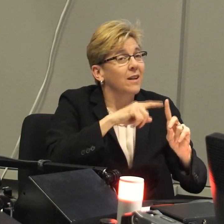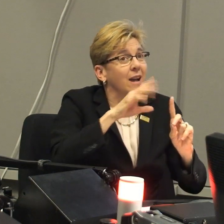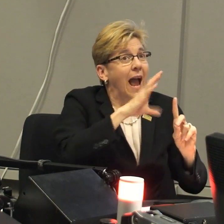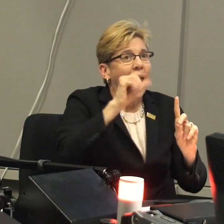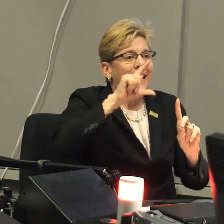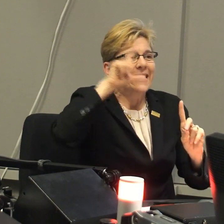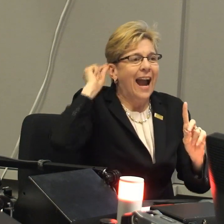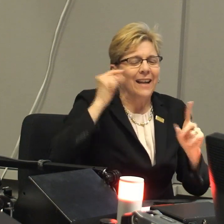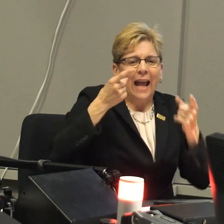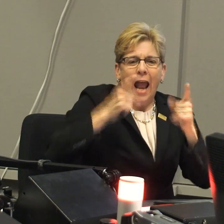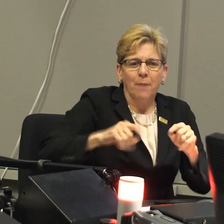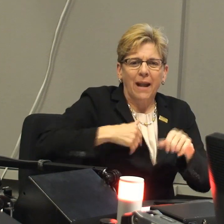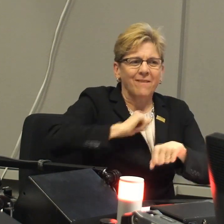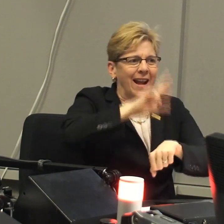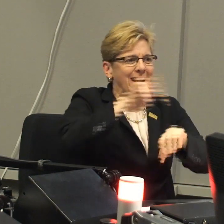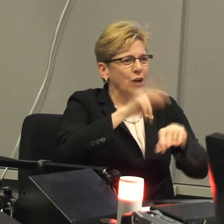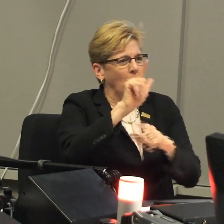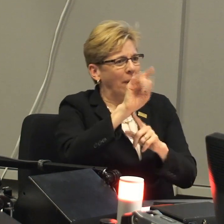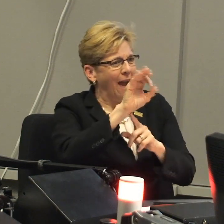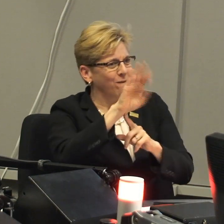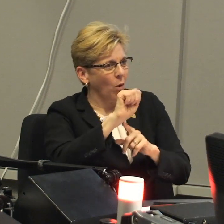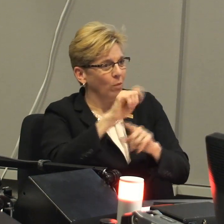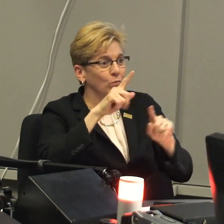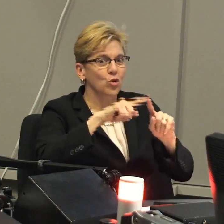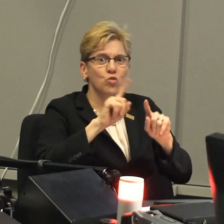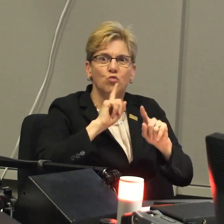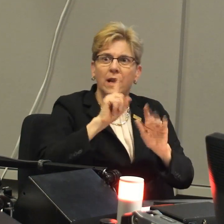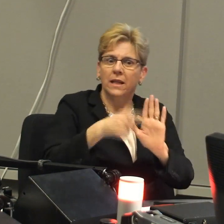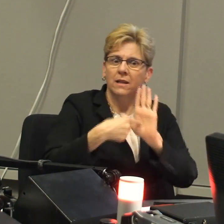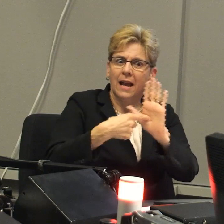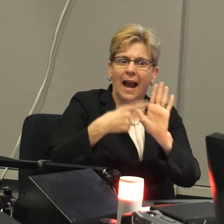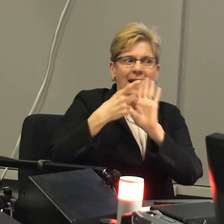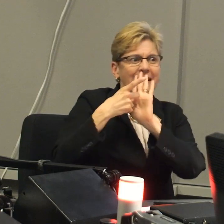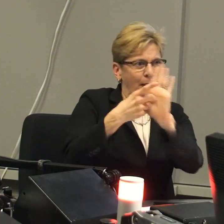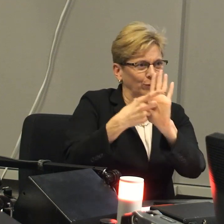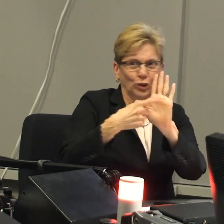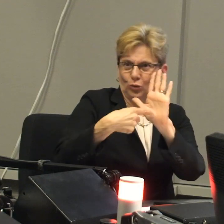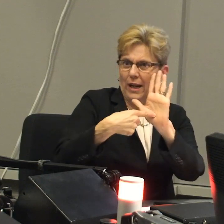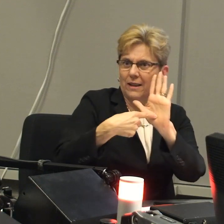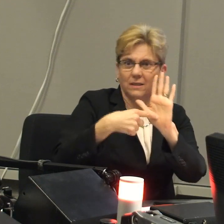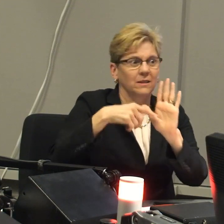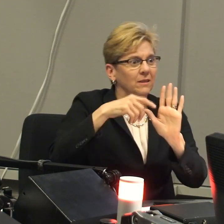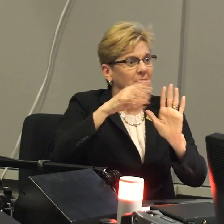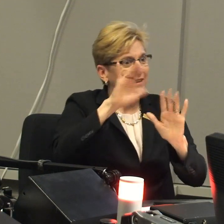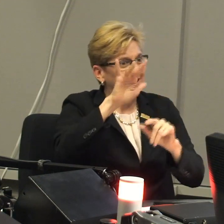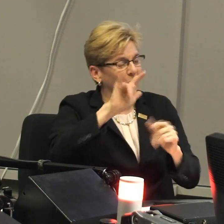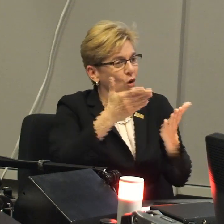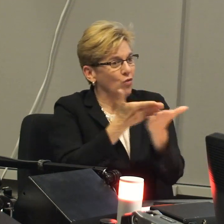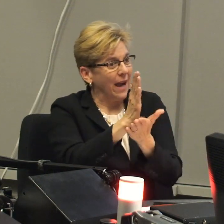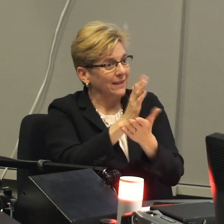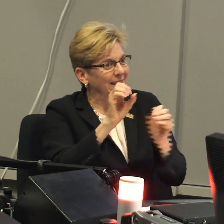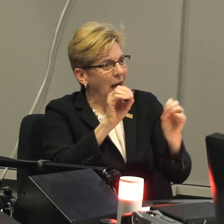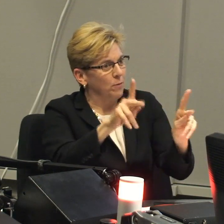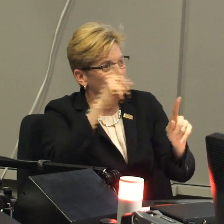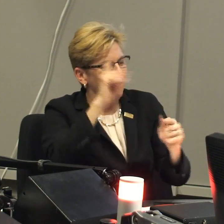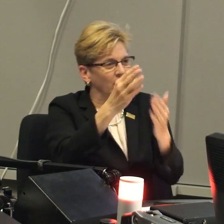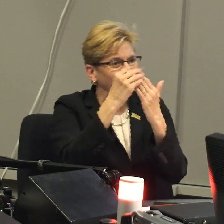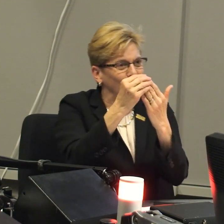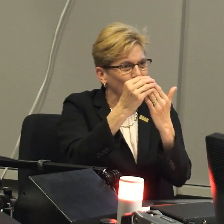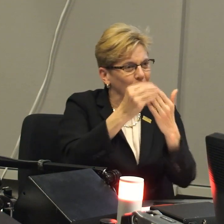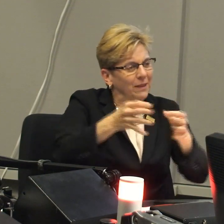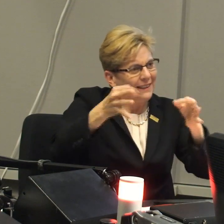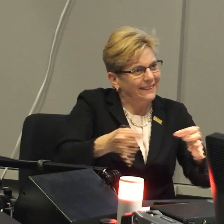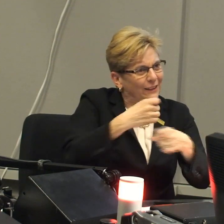disabilities. And Gallaudet happened to have a national platform to really be able to demonstrate, demonstrate